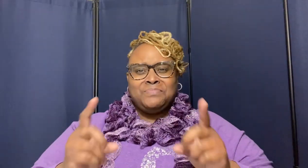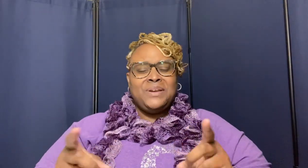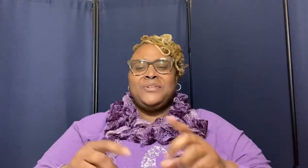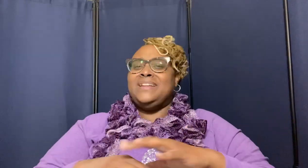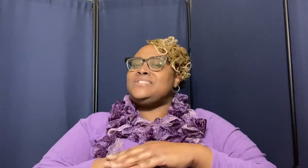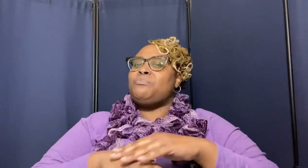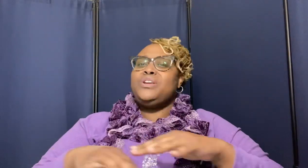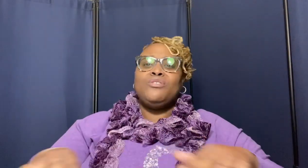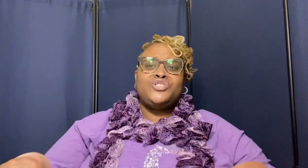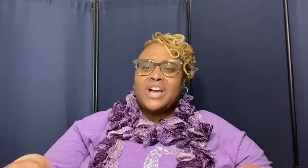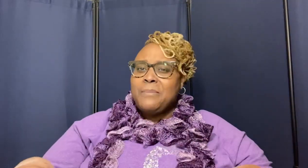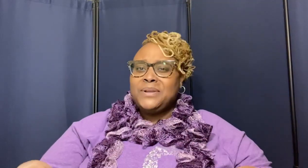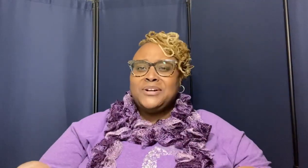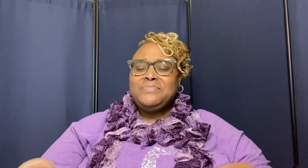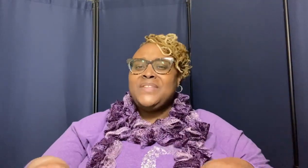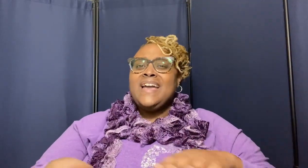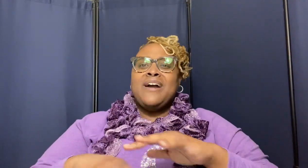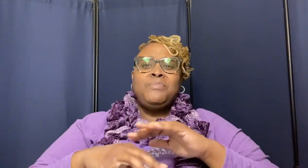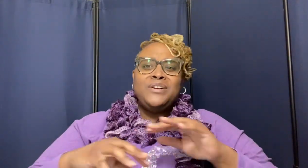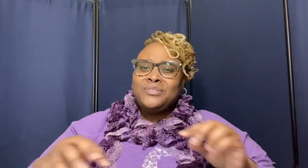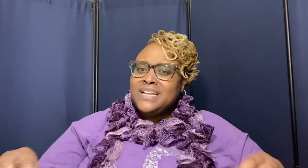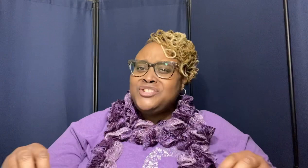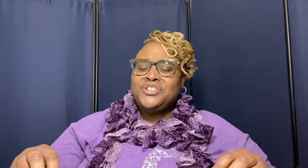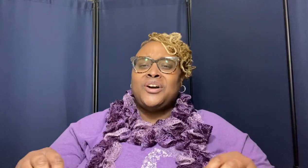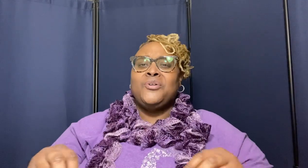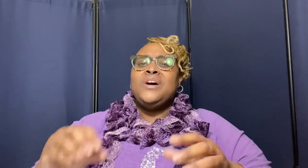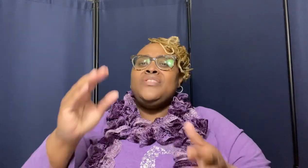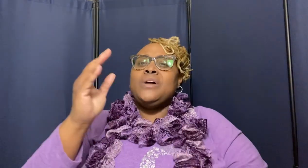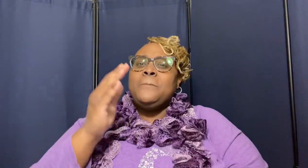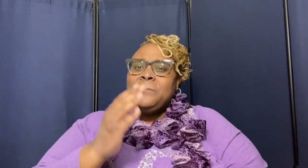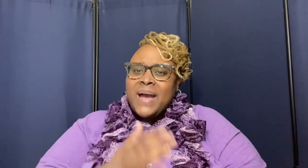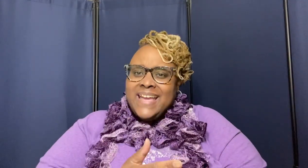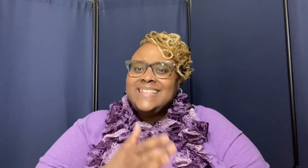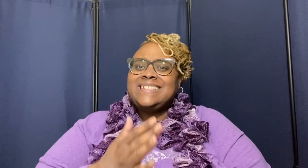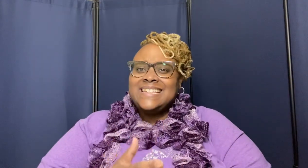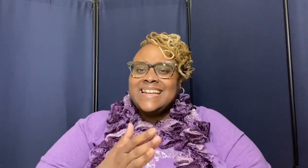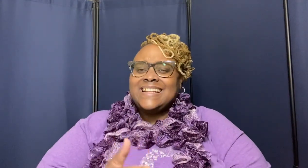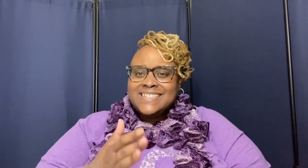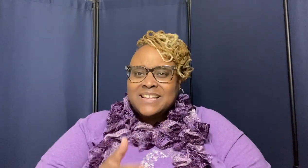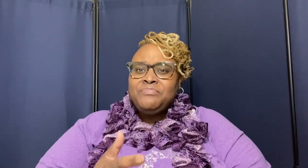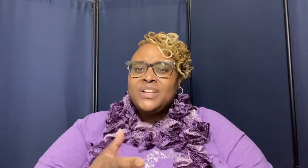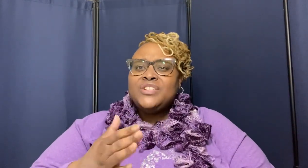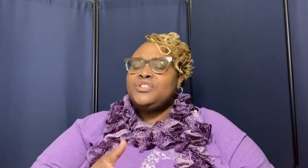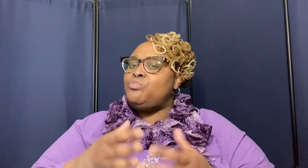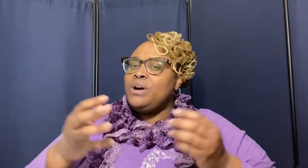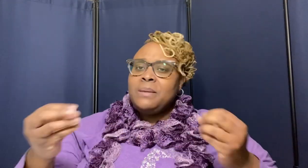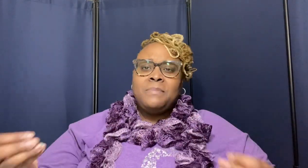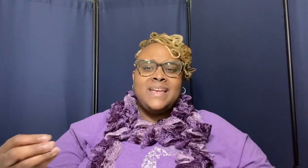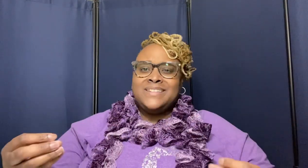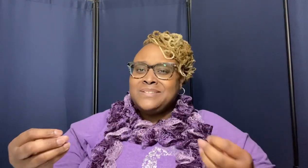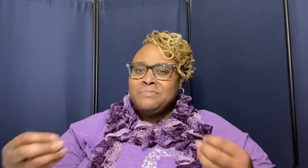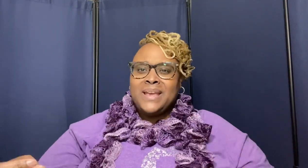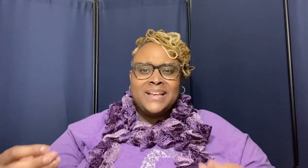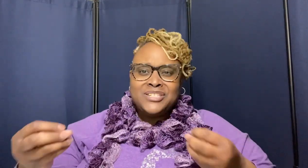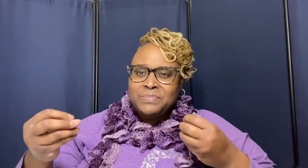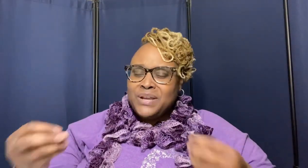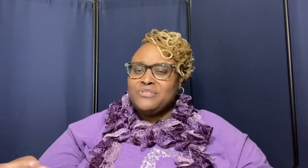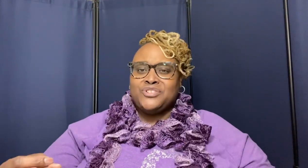spirit listen we gonna chop it up and we gonna let you know the basics to what it means to being spiritual